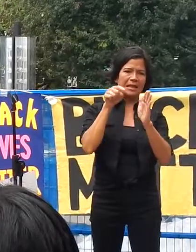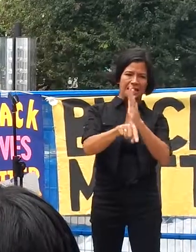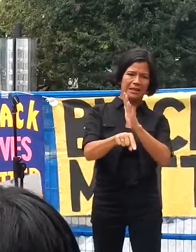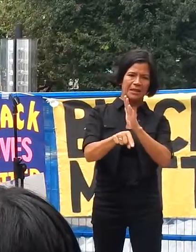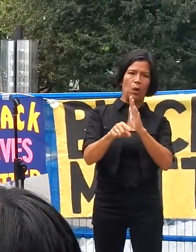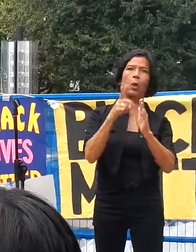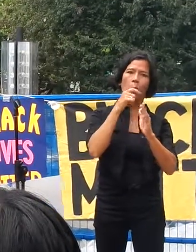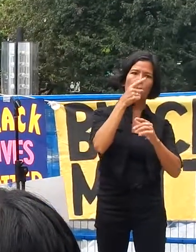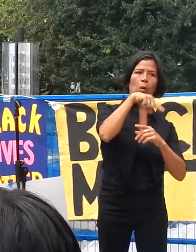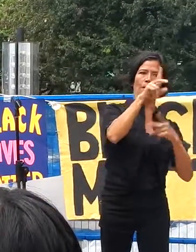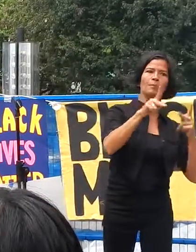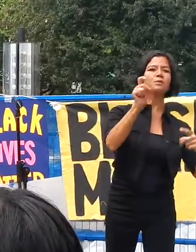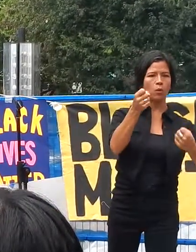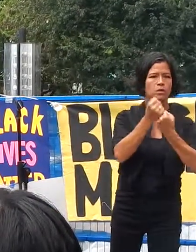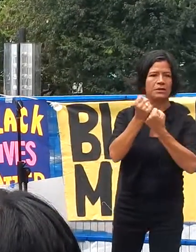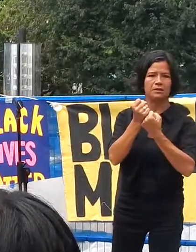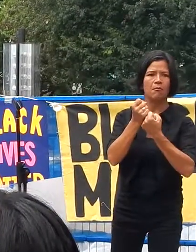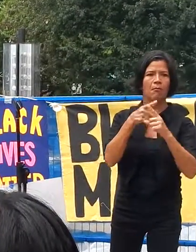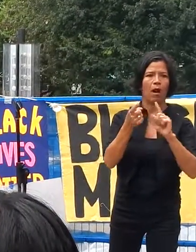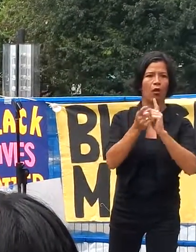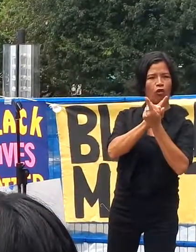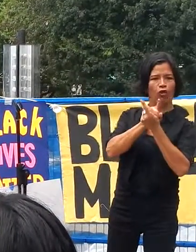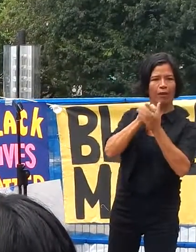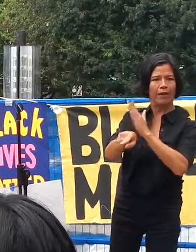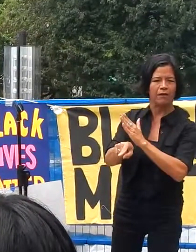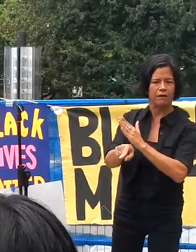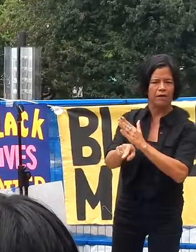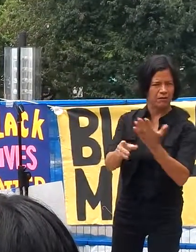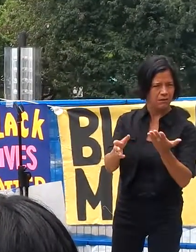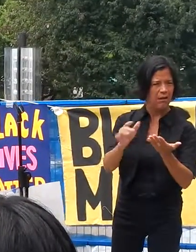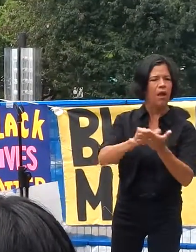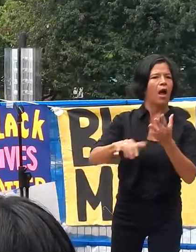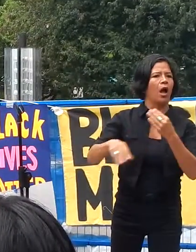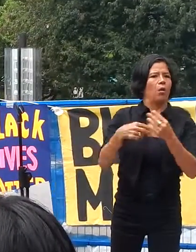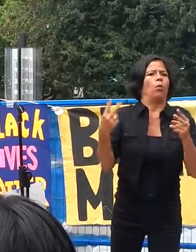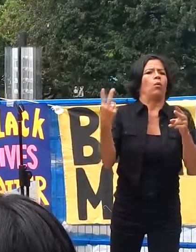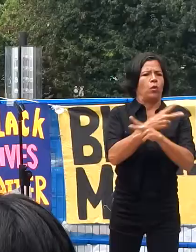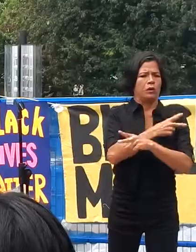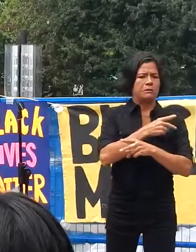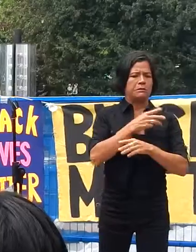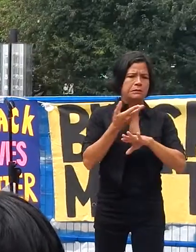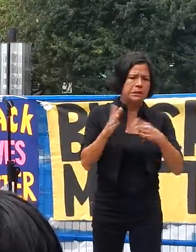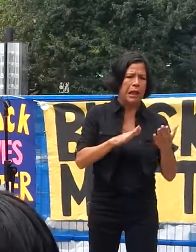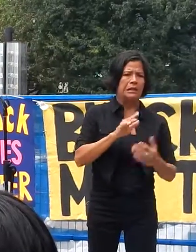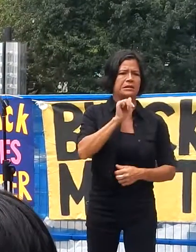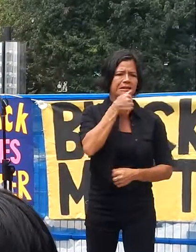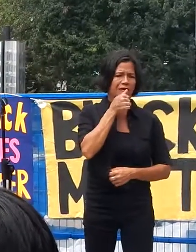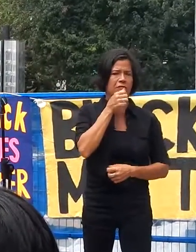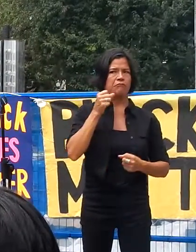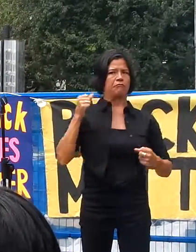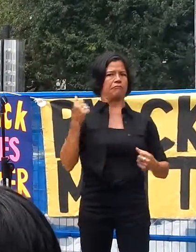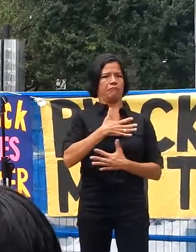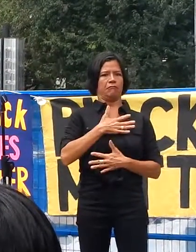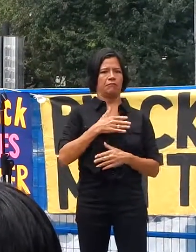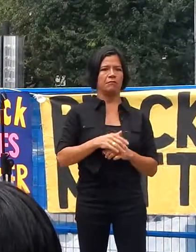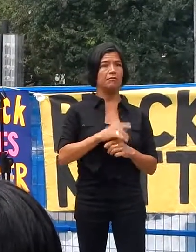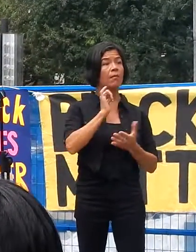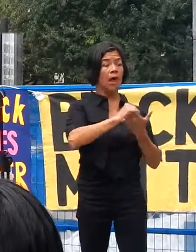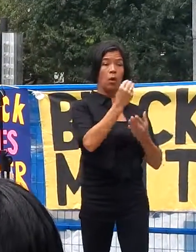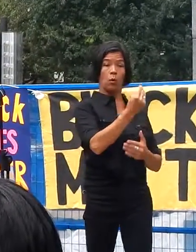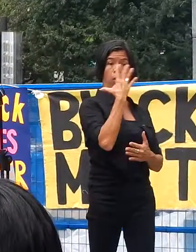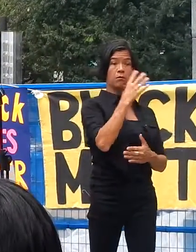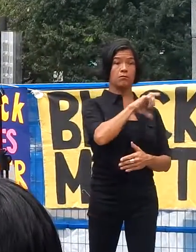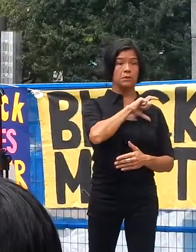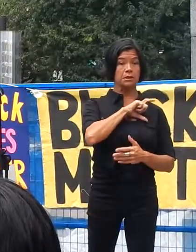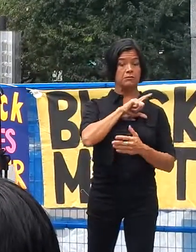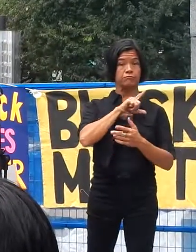This just adds more wounds and suffering and fear. The white police who killed this